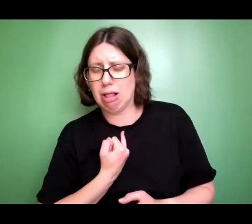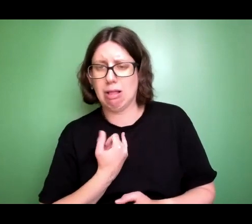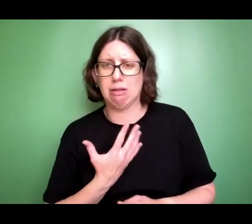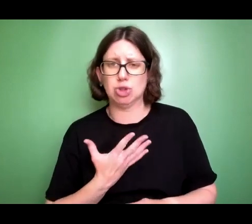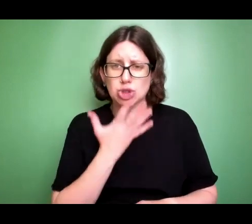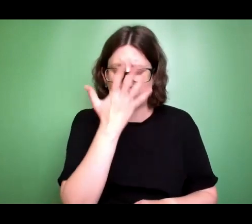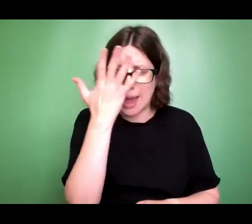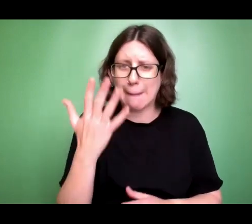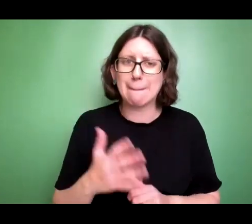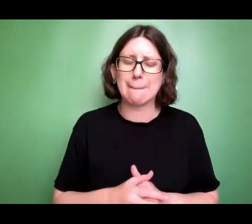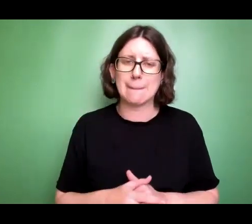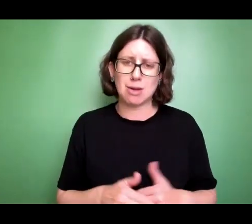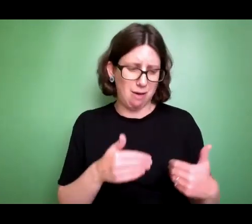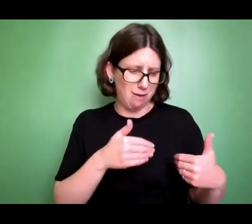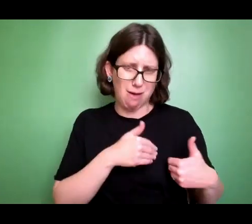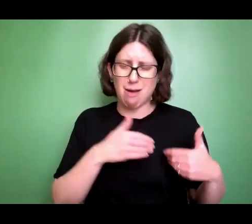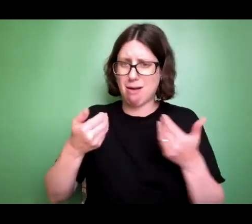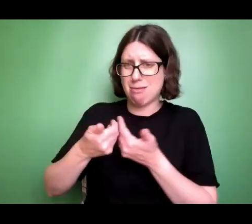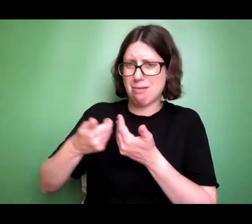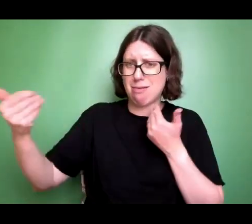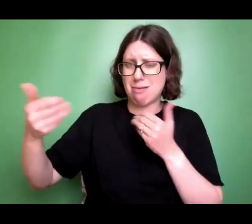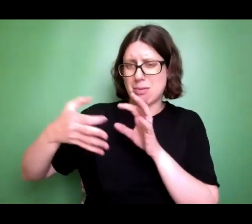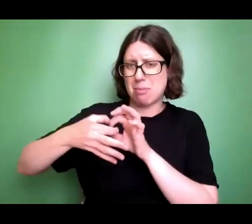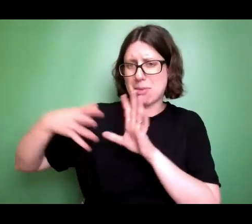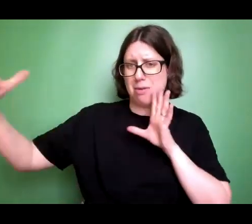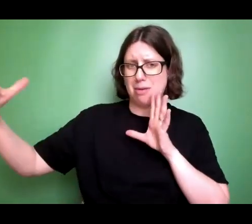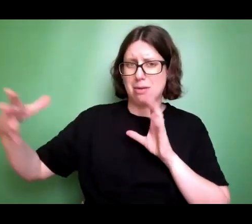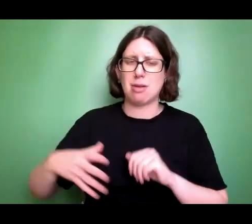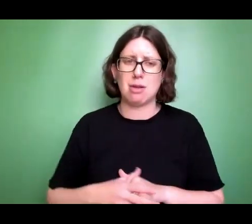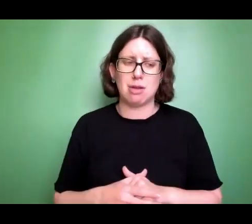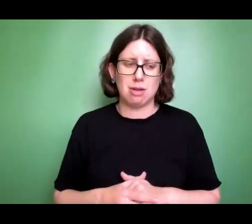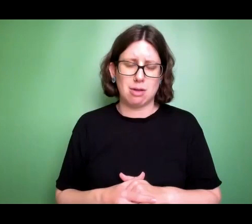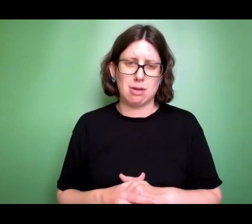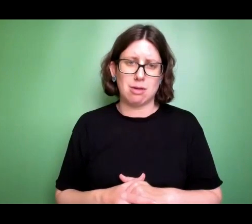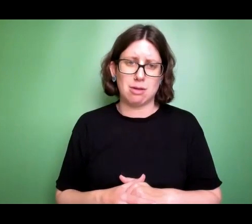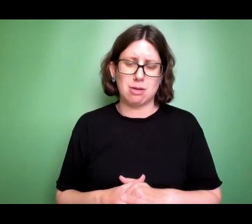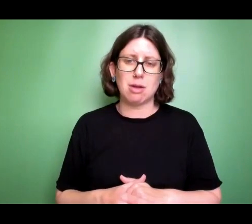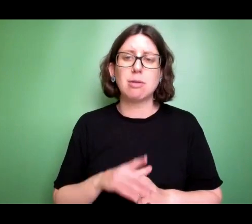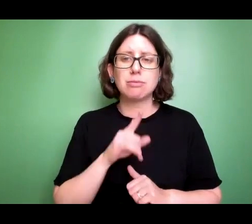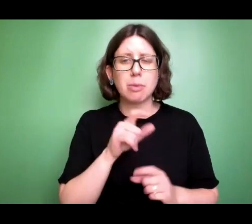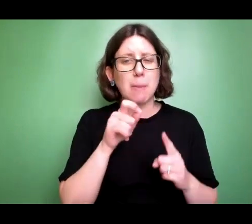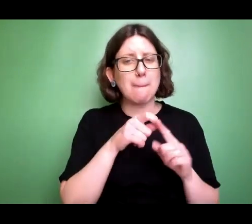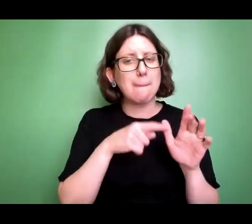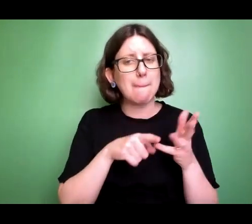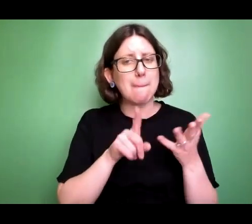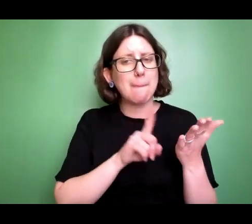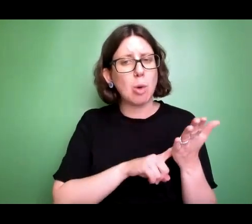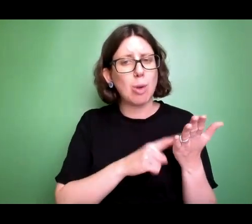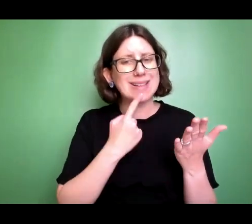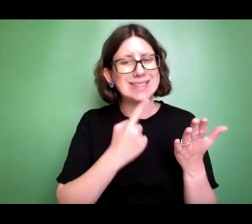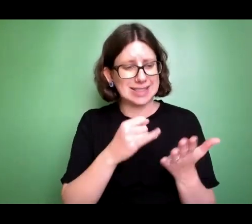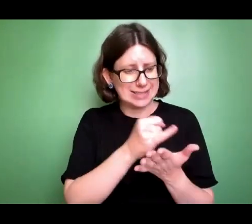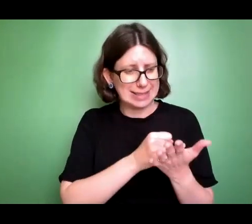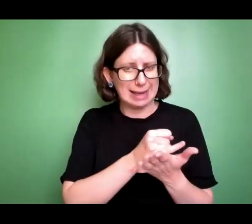a void in our hearts, because it separates us from God. It's so serious in God's eyes that the apostle Paul writes that the consequences for it is death.